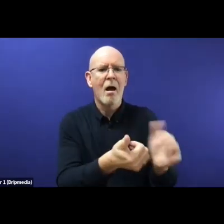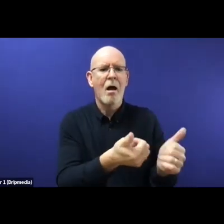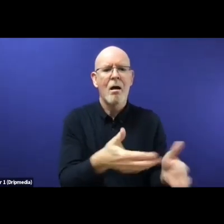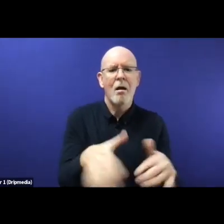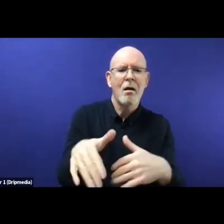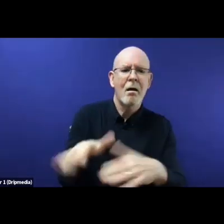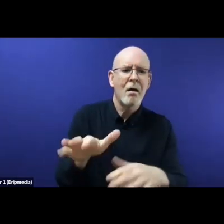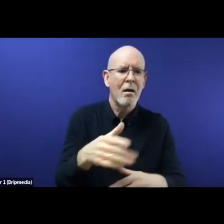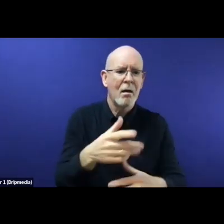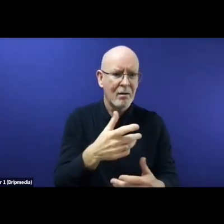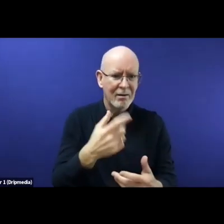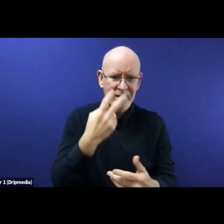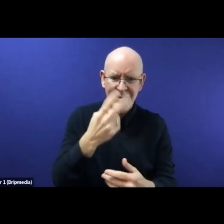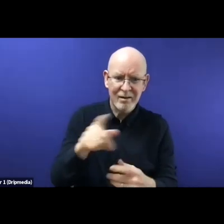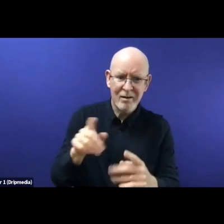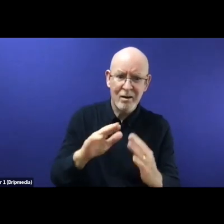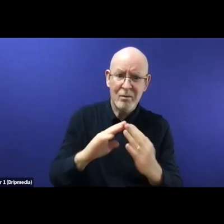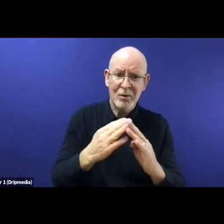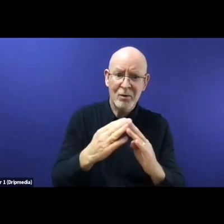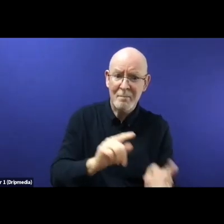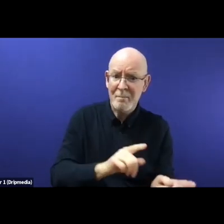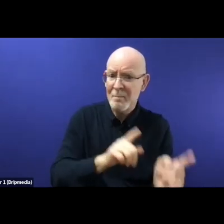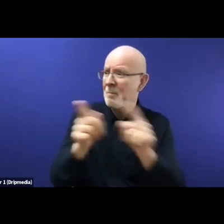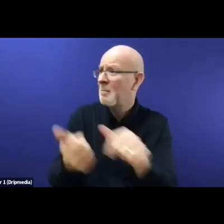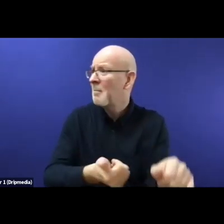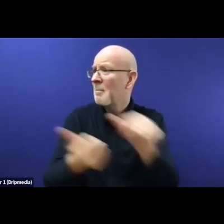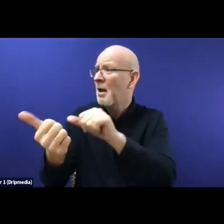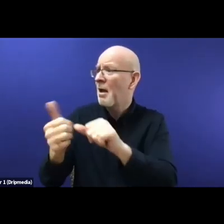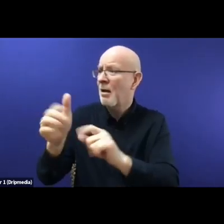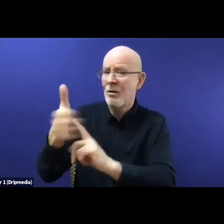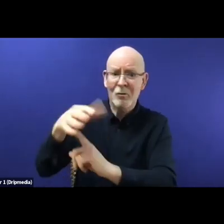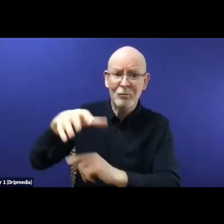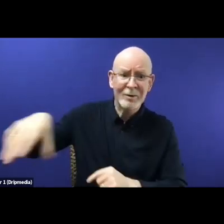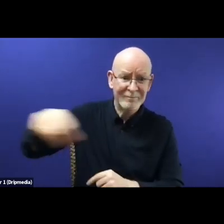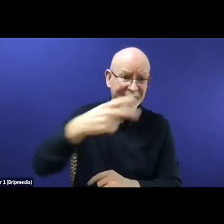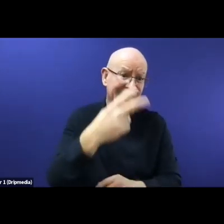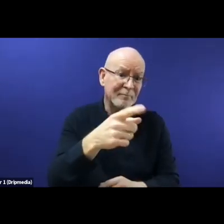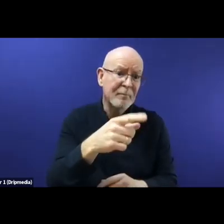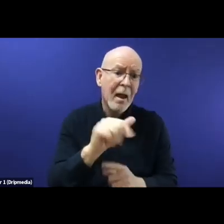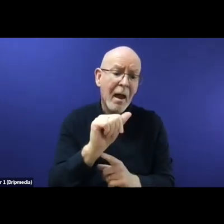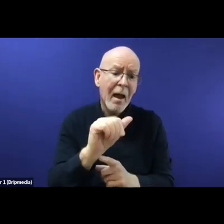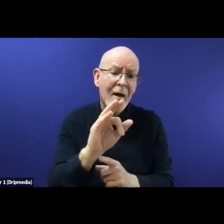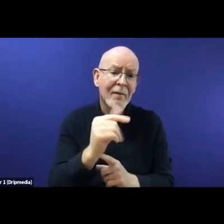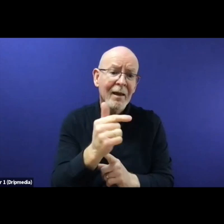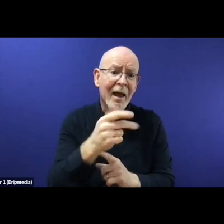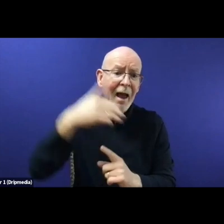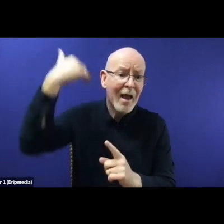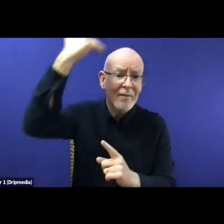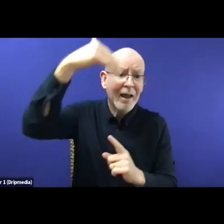safe. It's a big, you know, loss for if we are sending banned people to Afghanistan from different